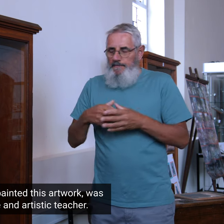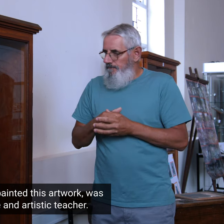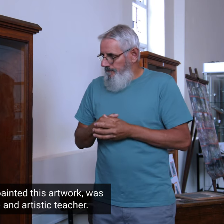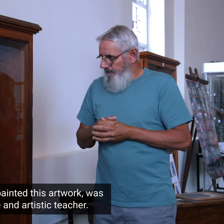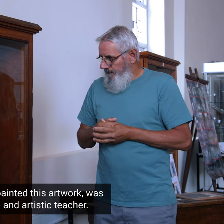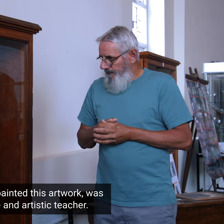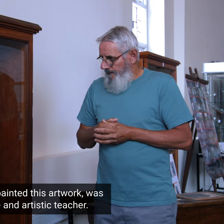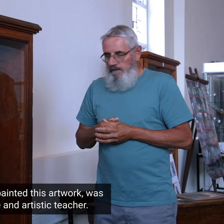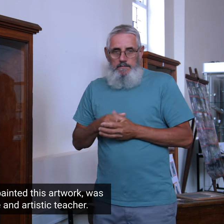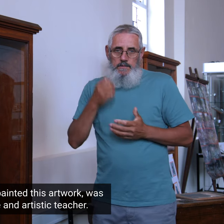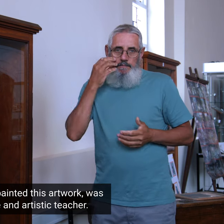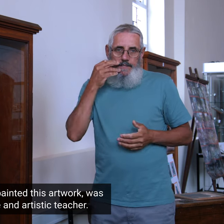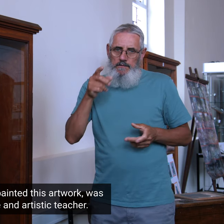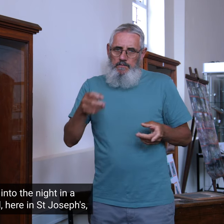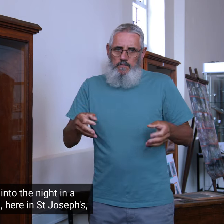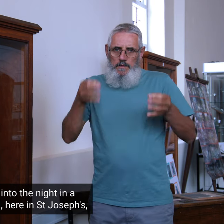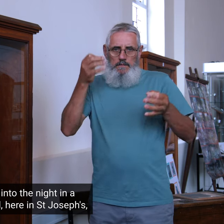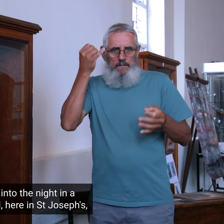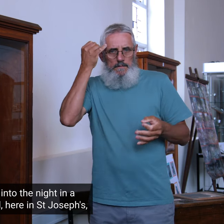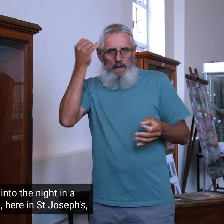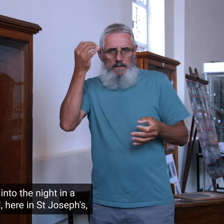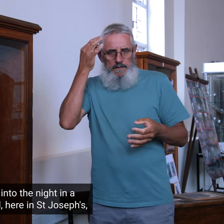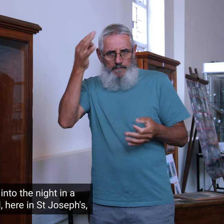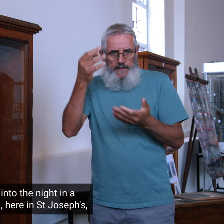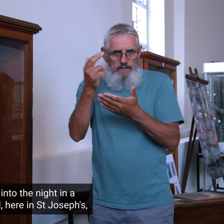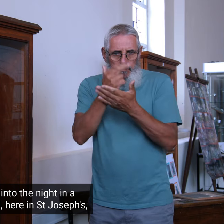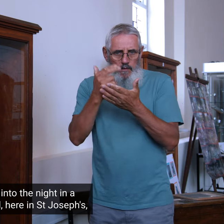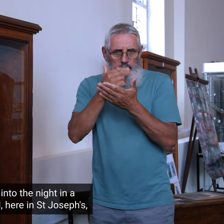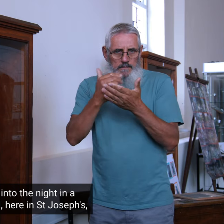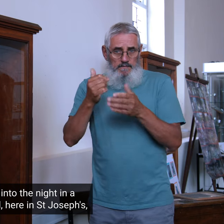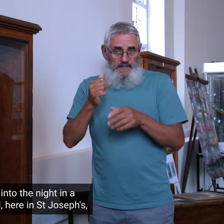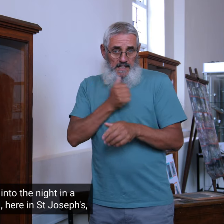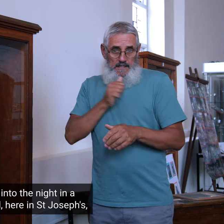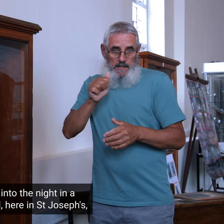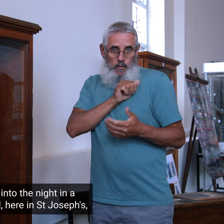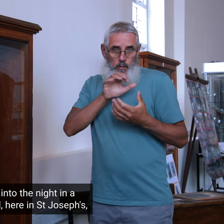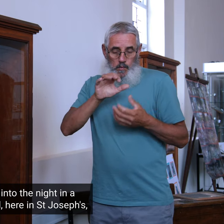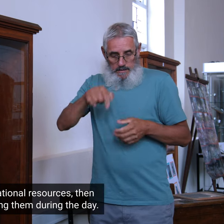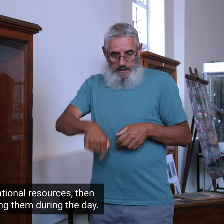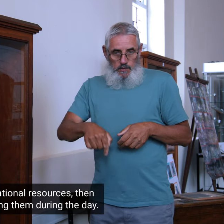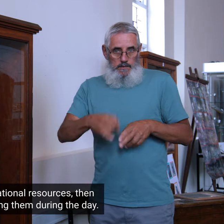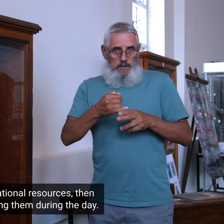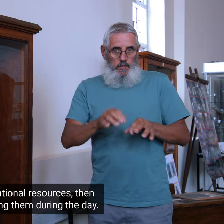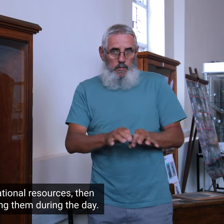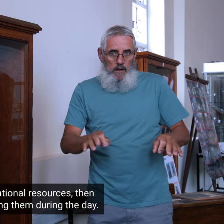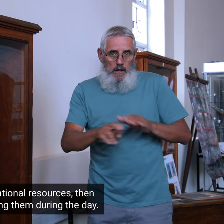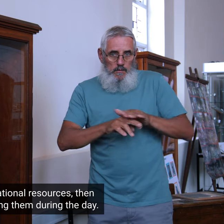Thomas Mahon, who painted this artwork, was a clever, innovative and artistic teacher. He worked long into the night in a room underground